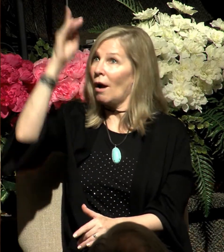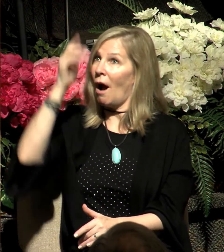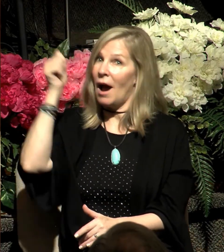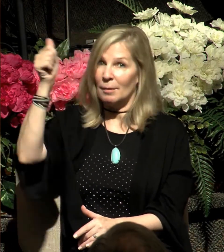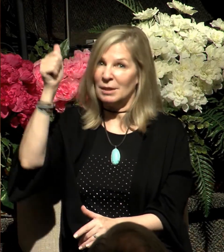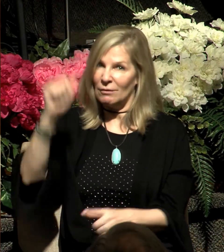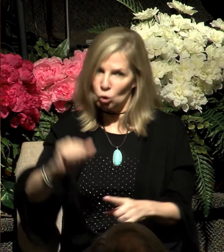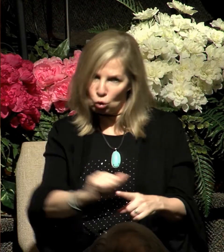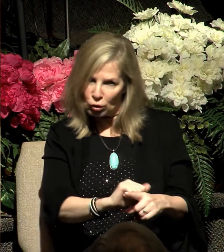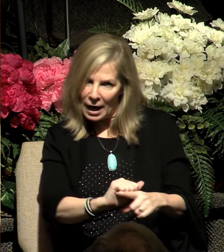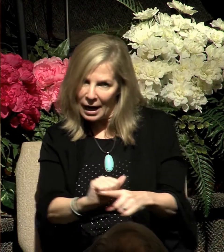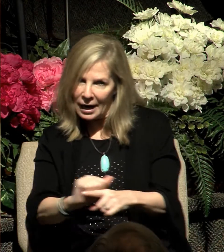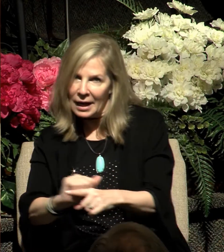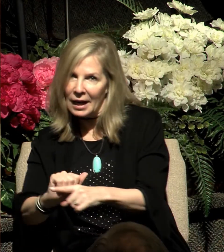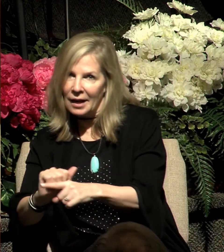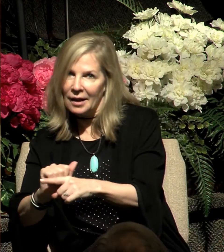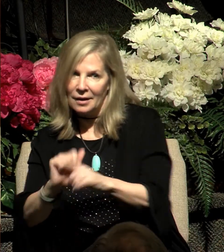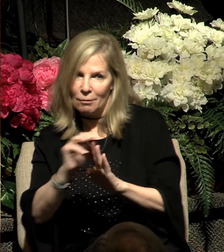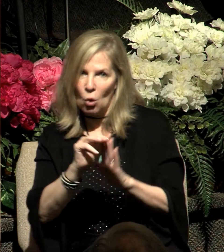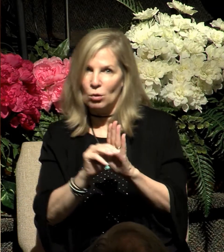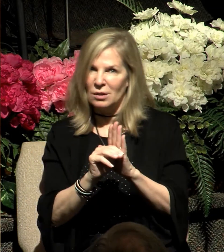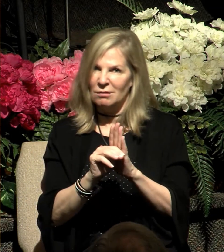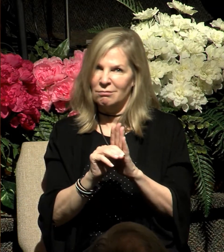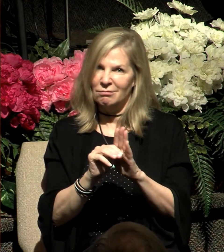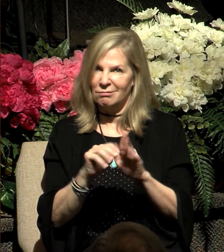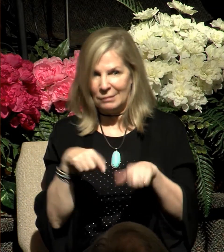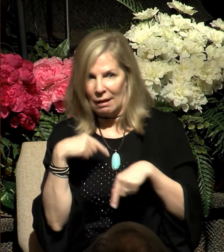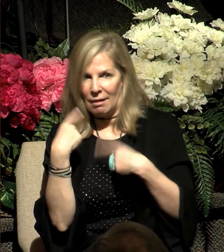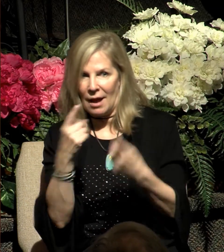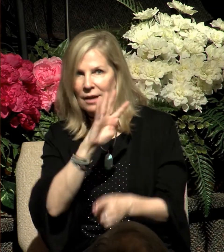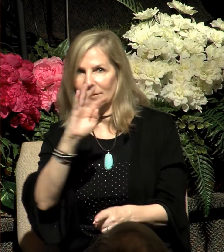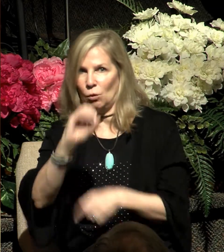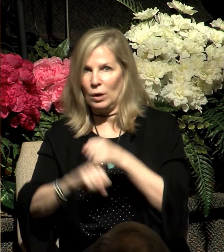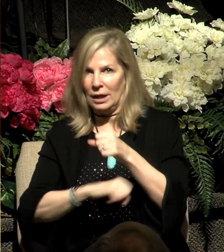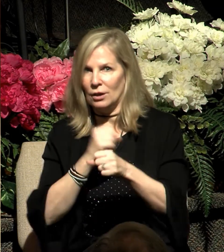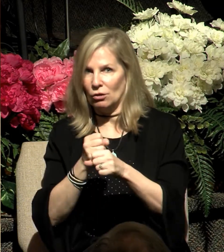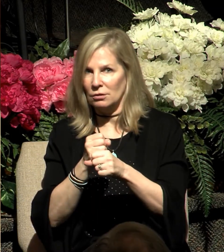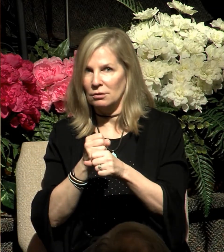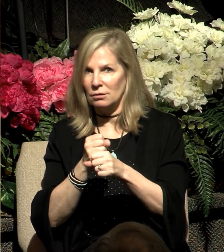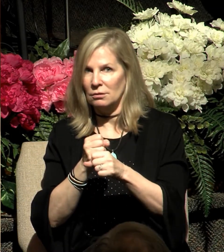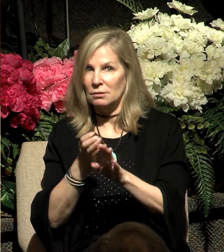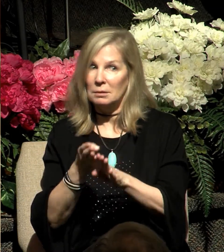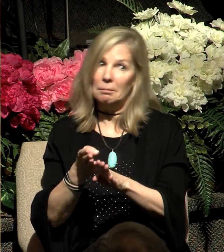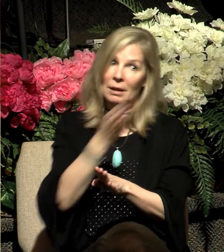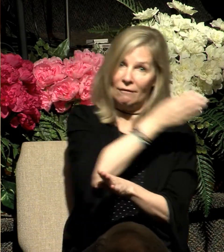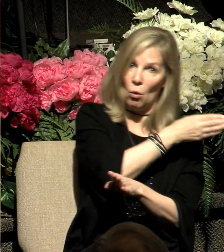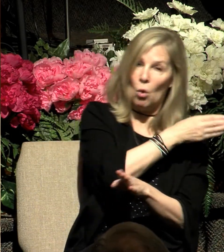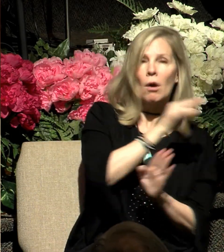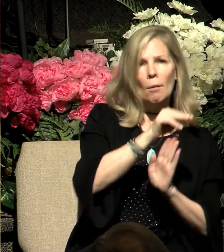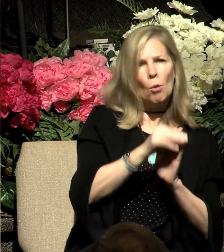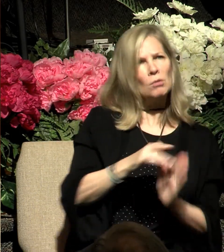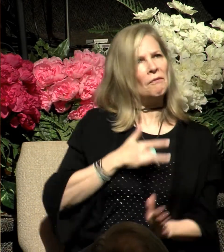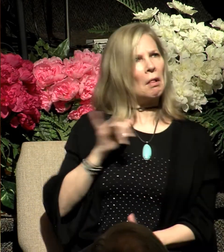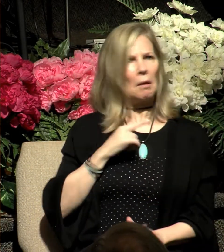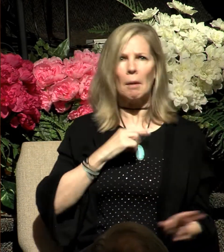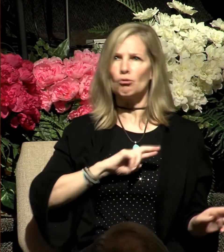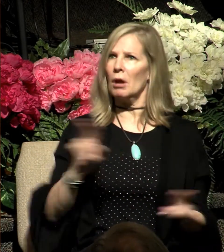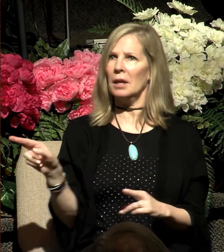the last 40 years. See, 40 years prior to this, Moses felt like he was ready to lead